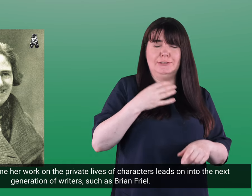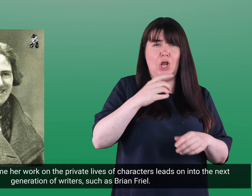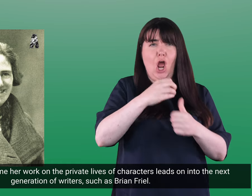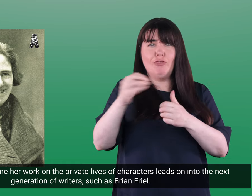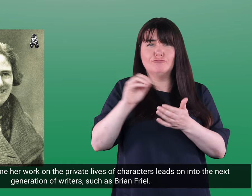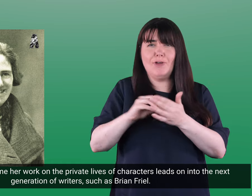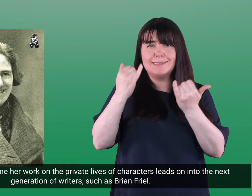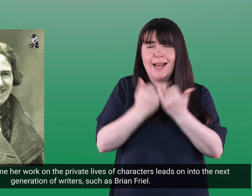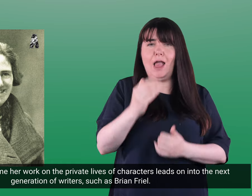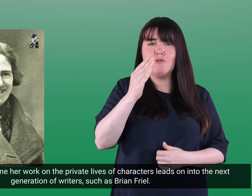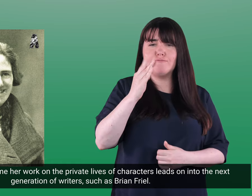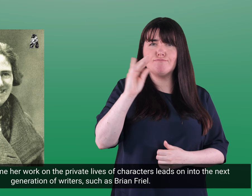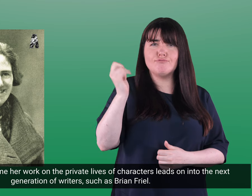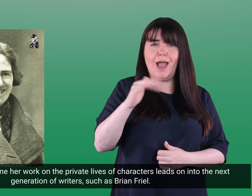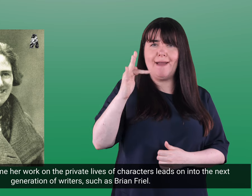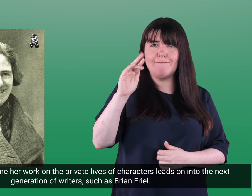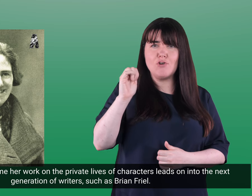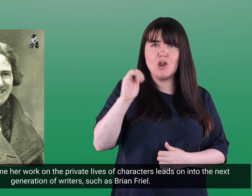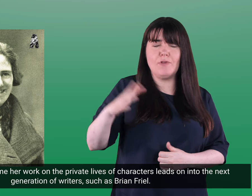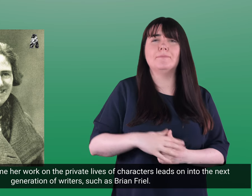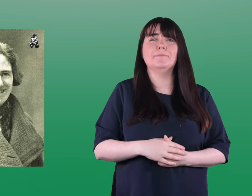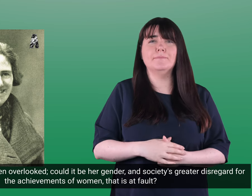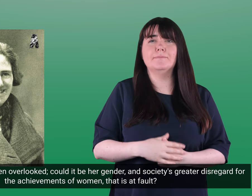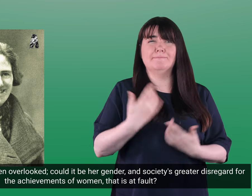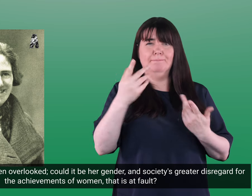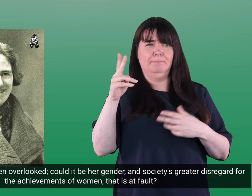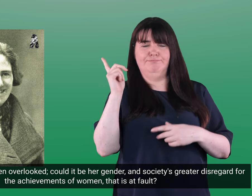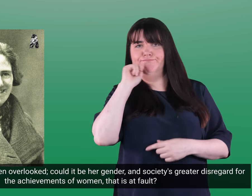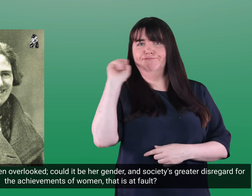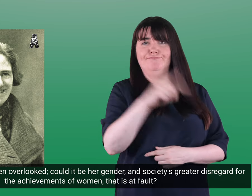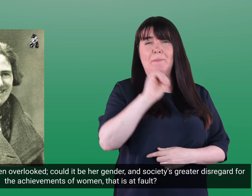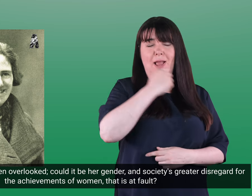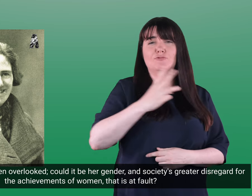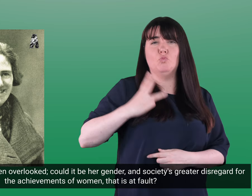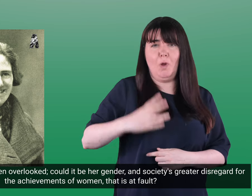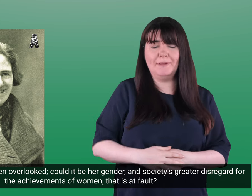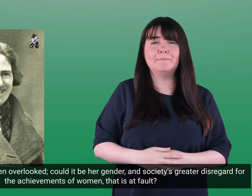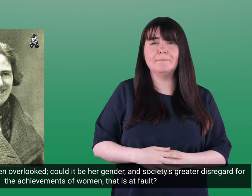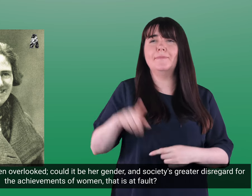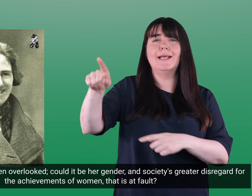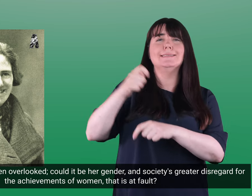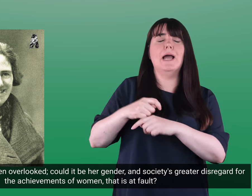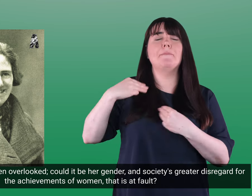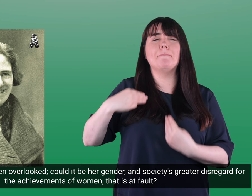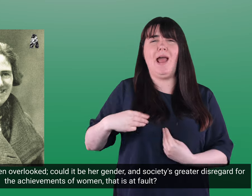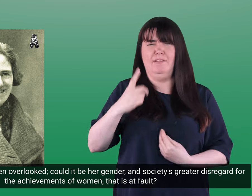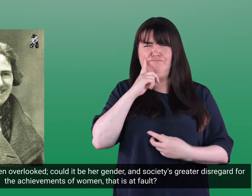leads on to the next generation of writers such as Brian Friel It seems she is more often overlooked could it be her gender and